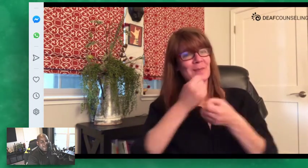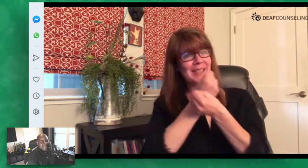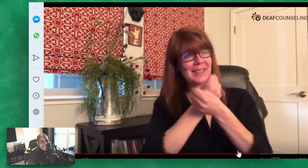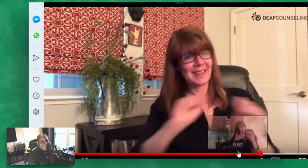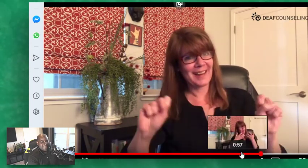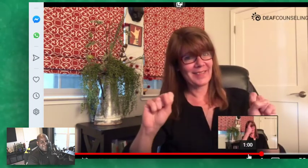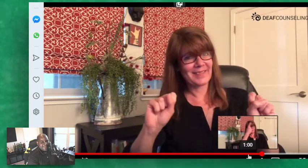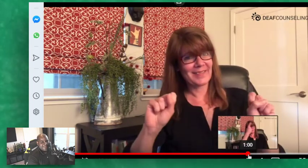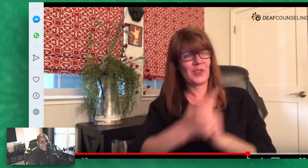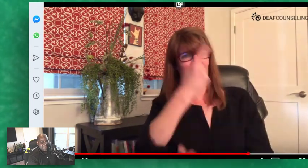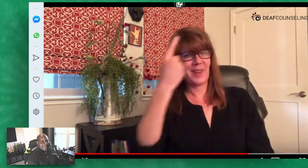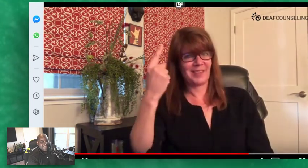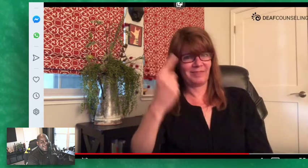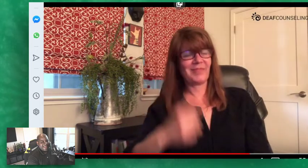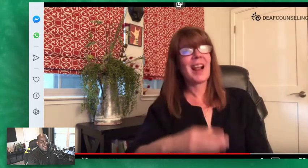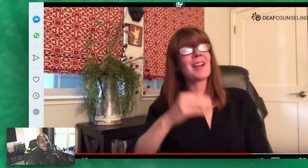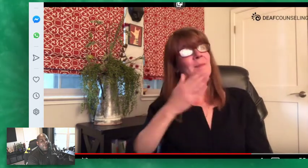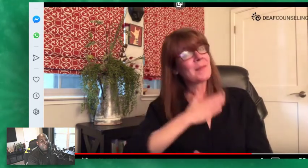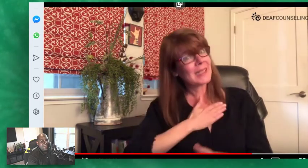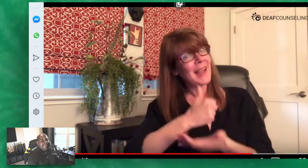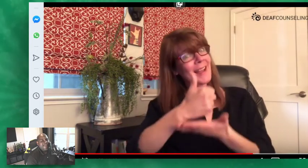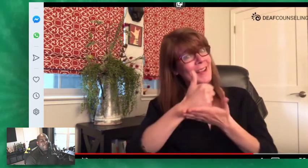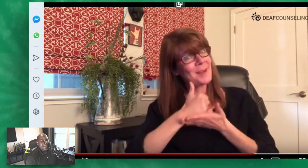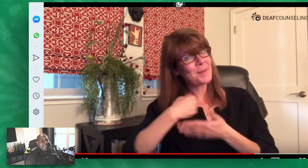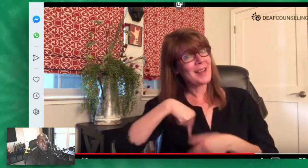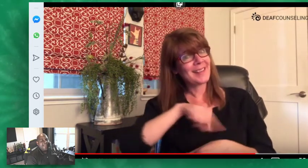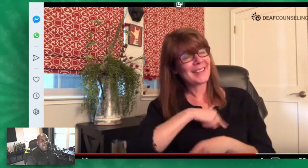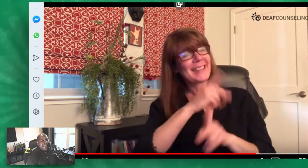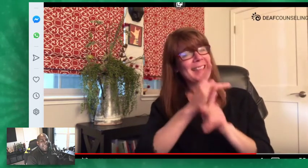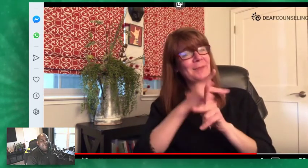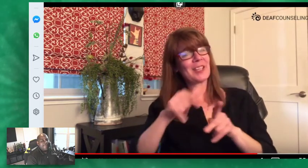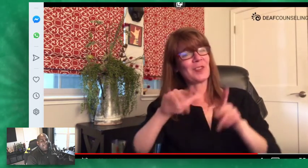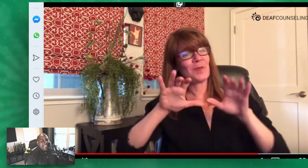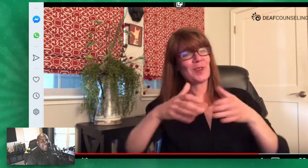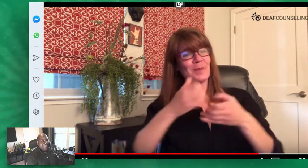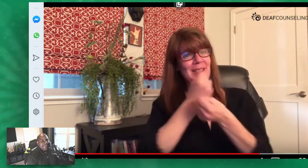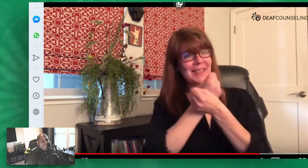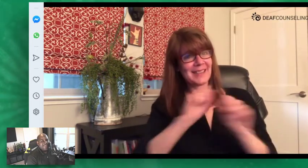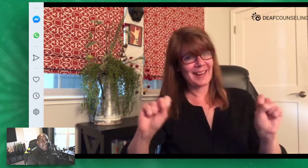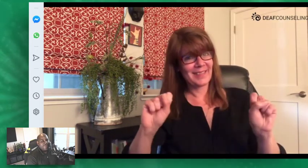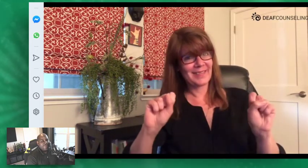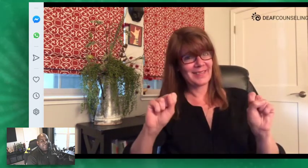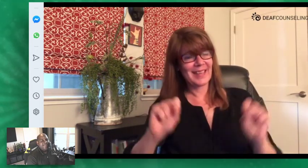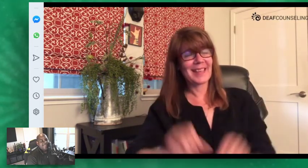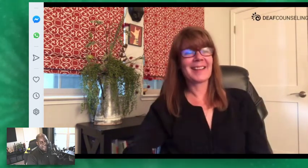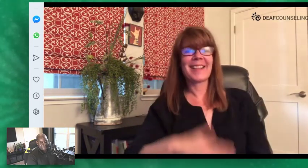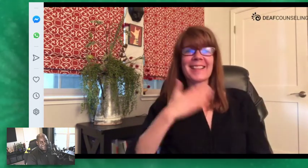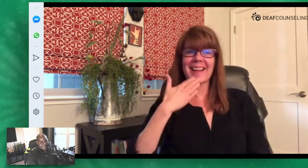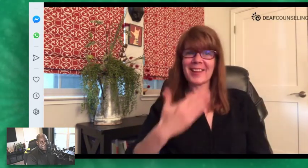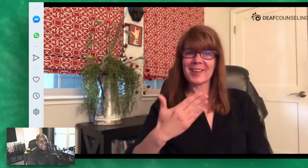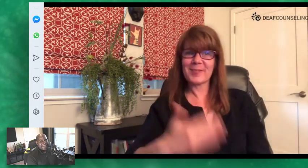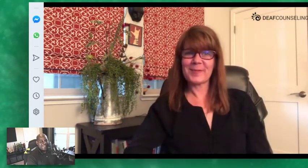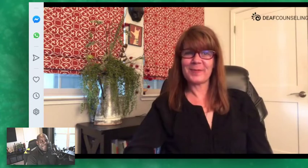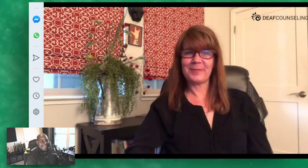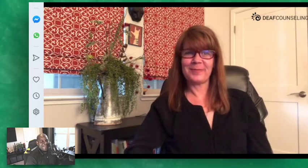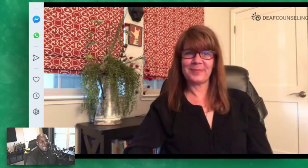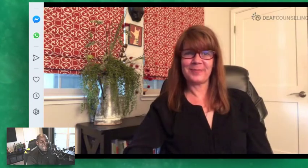what's that oh please help me everyone keep group safe thank you